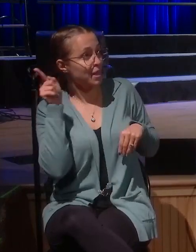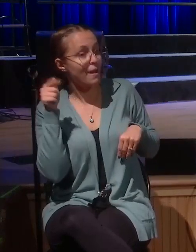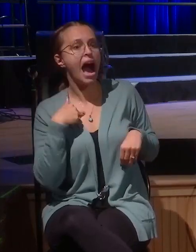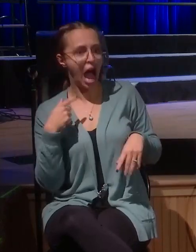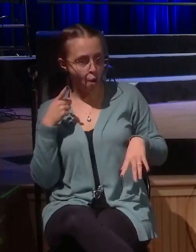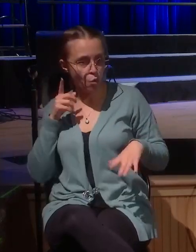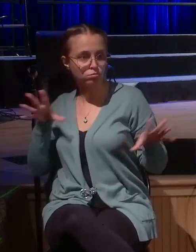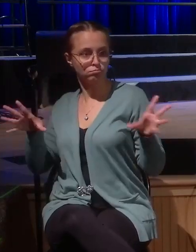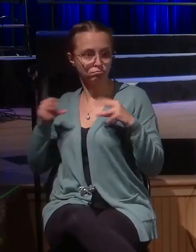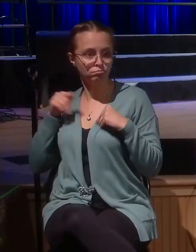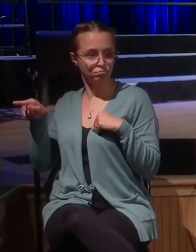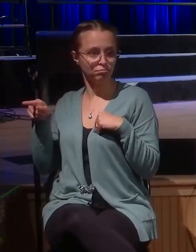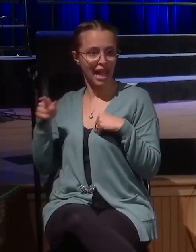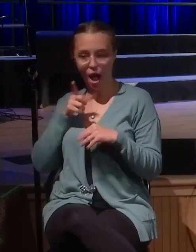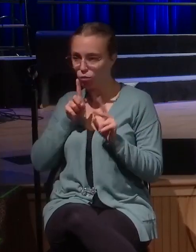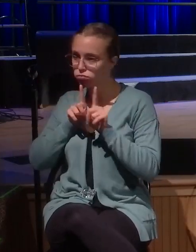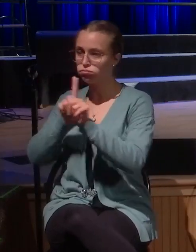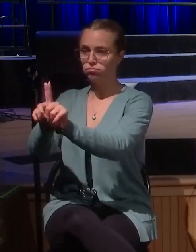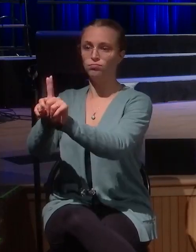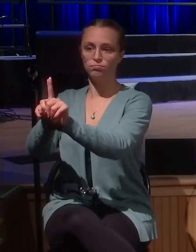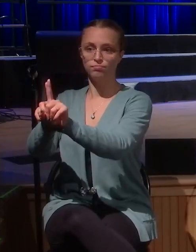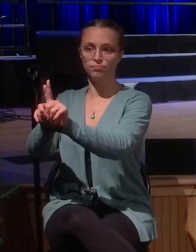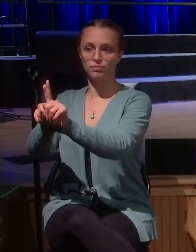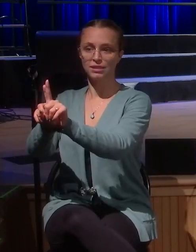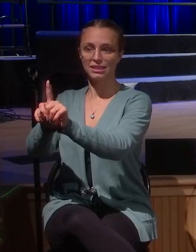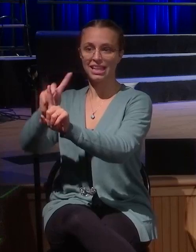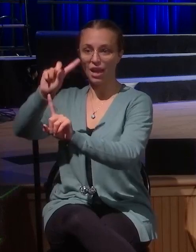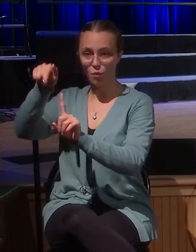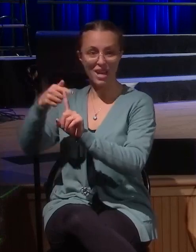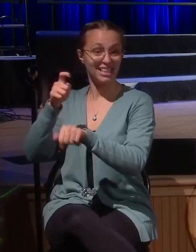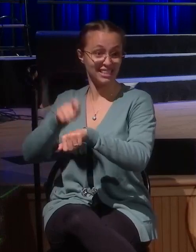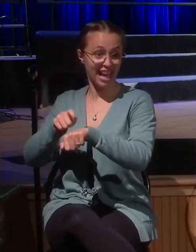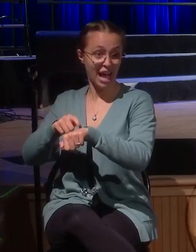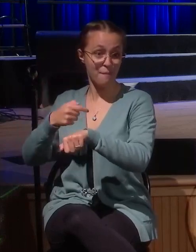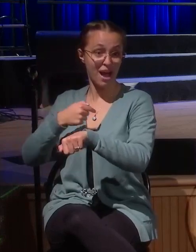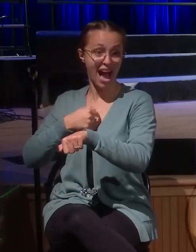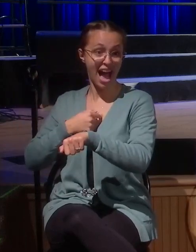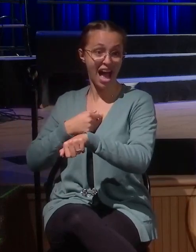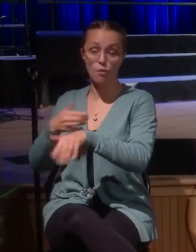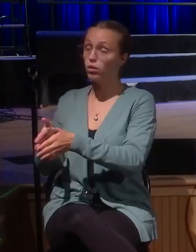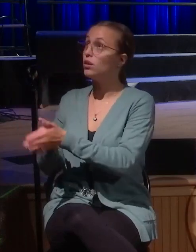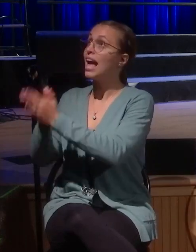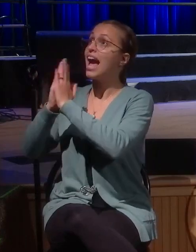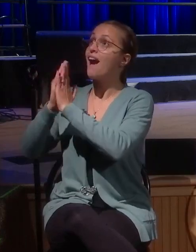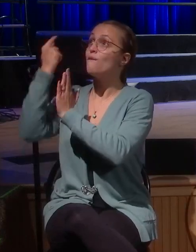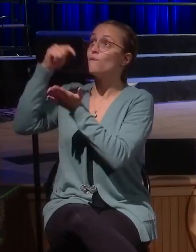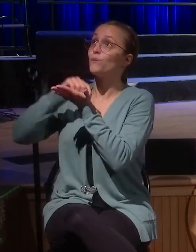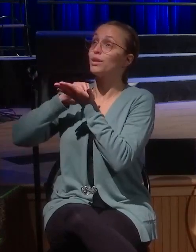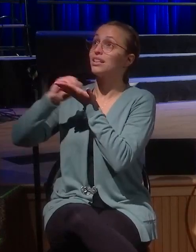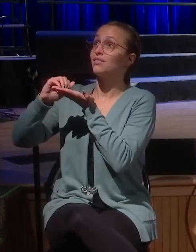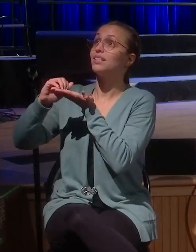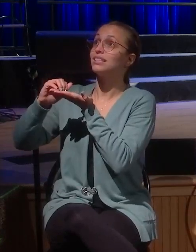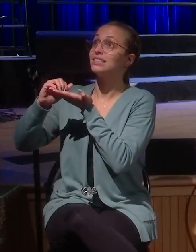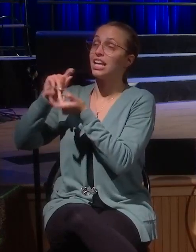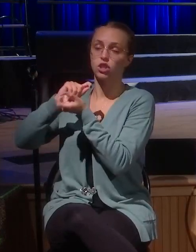time to change my life, I will repent of the way that I've lived that I might live for you, this is Zacchaeus' story,